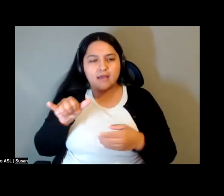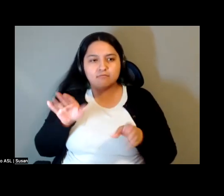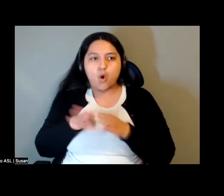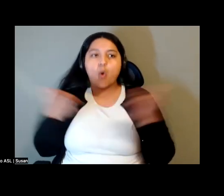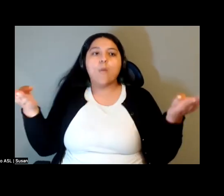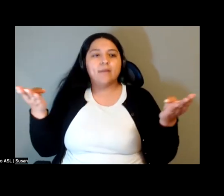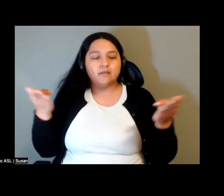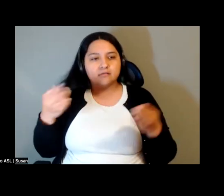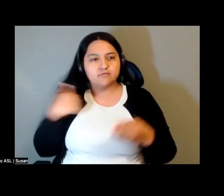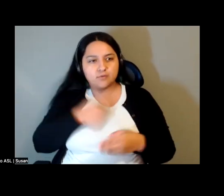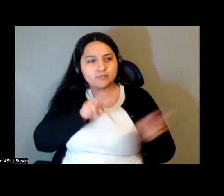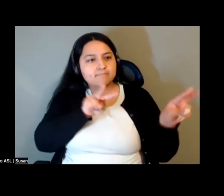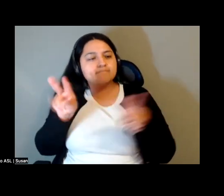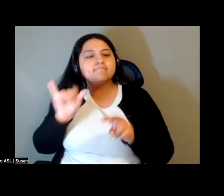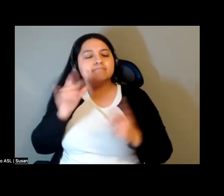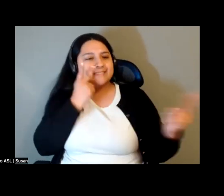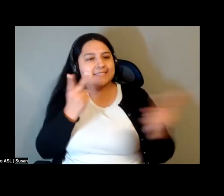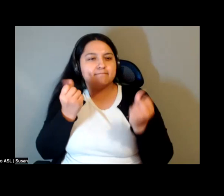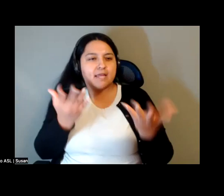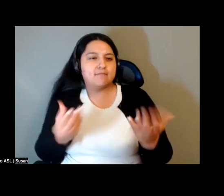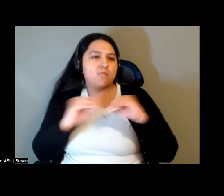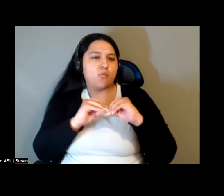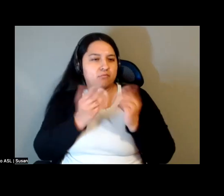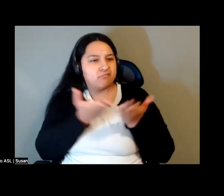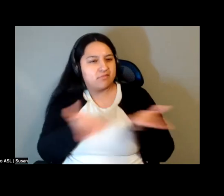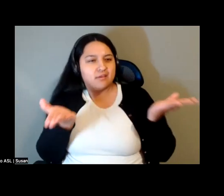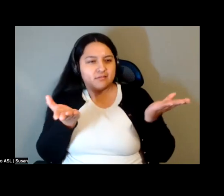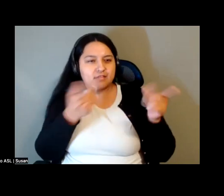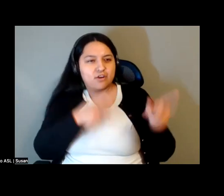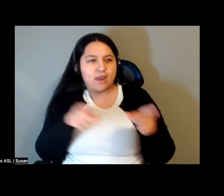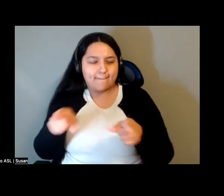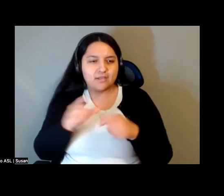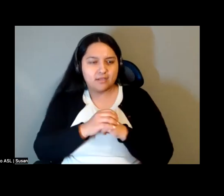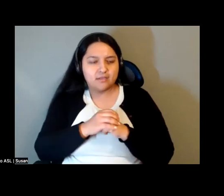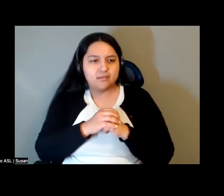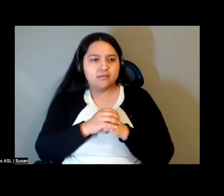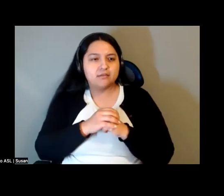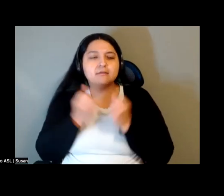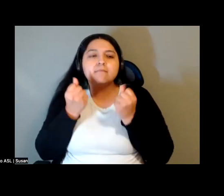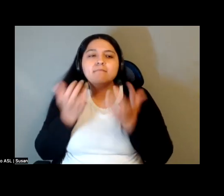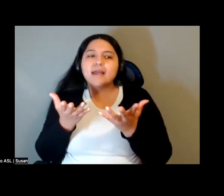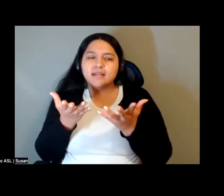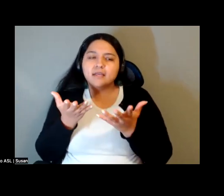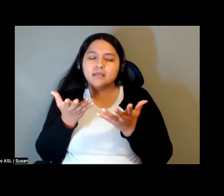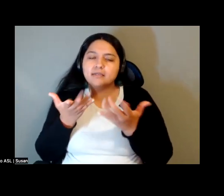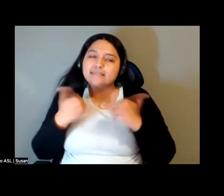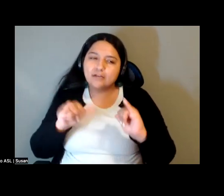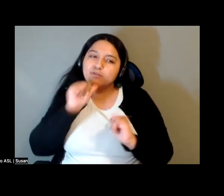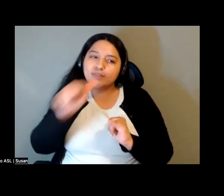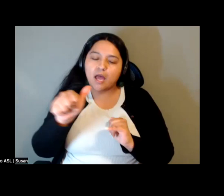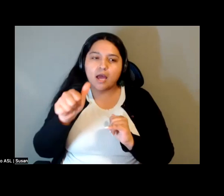cluster of different things, sometimes which, you know, haven't been fully resolved, but deal with